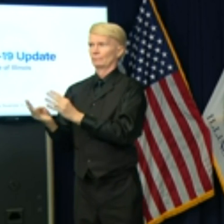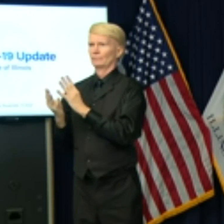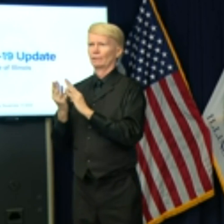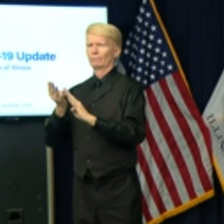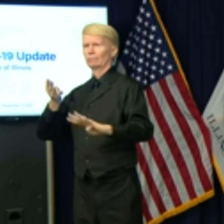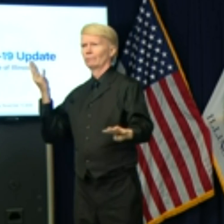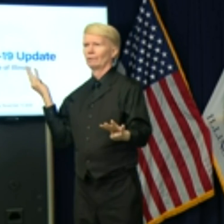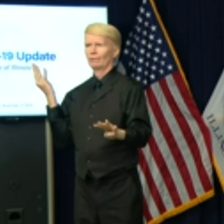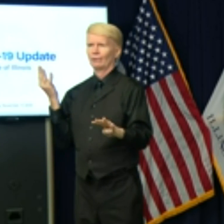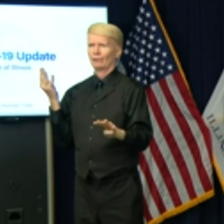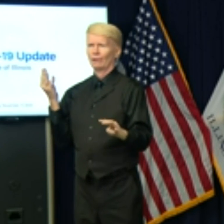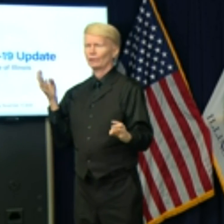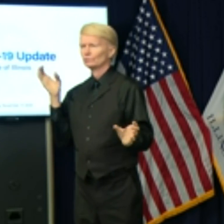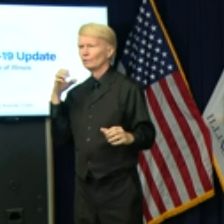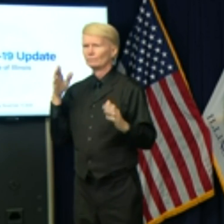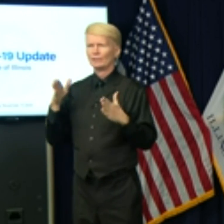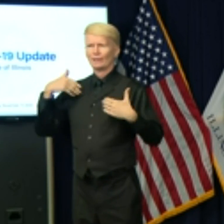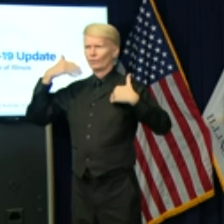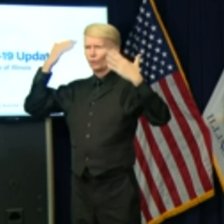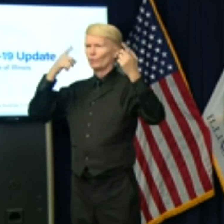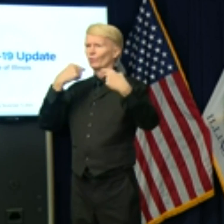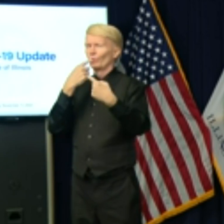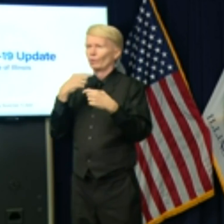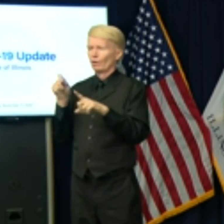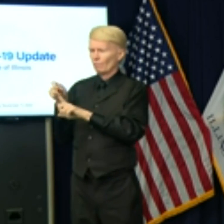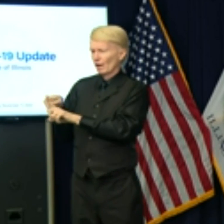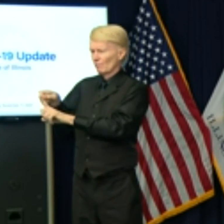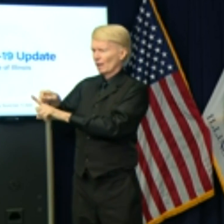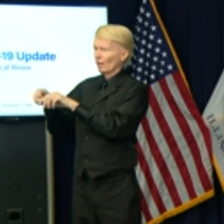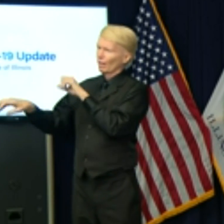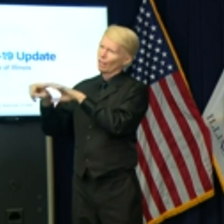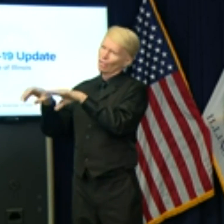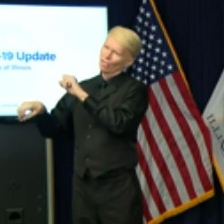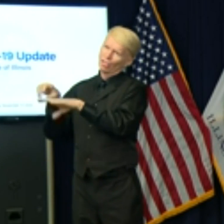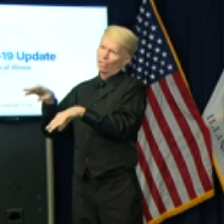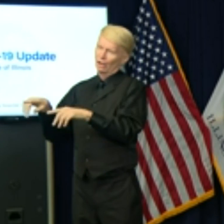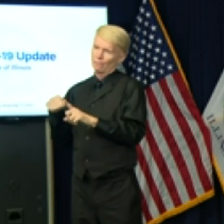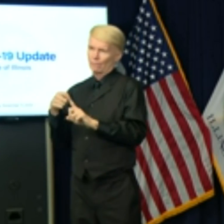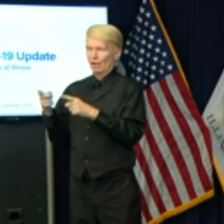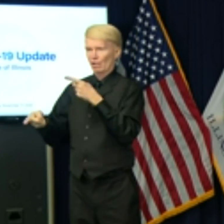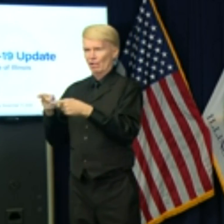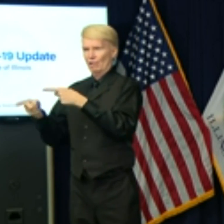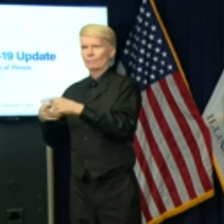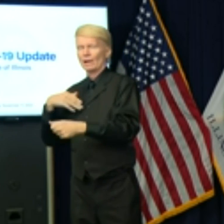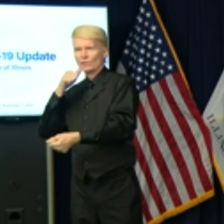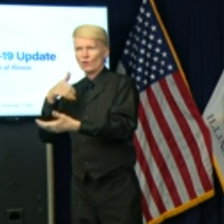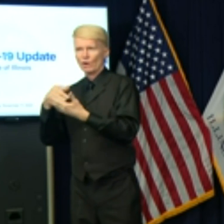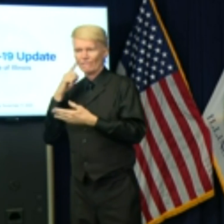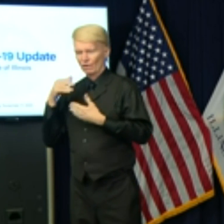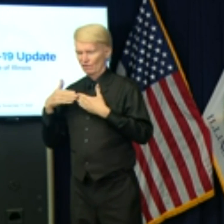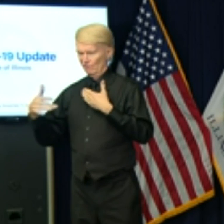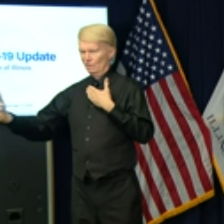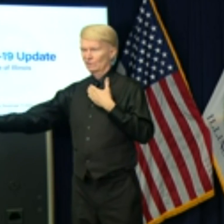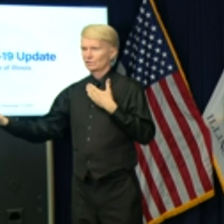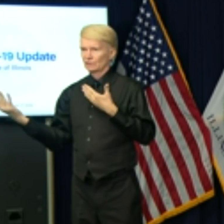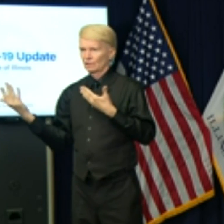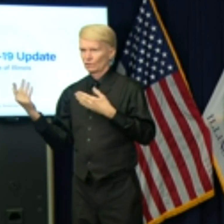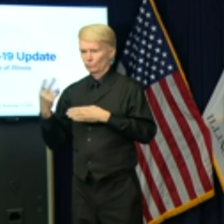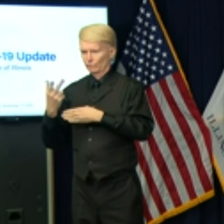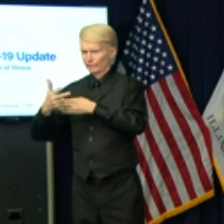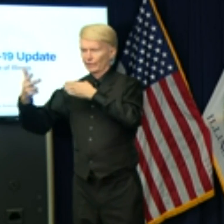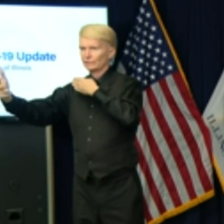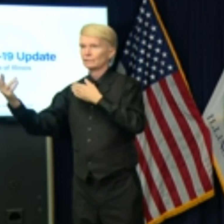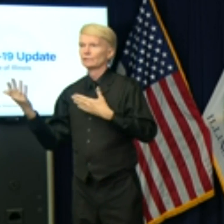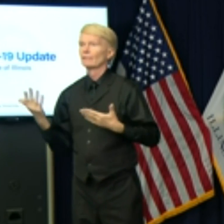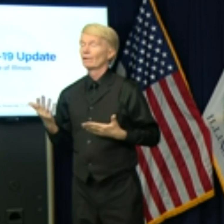Who sent hateful, threatening messages to my daughter over the subsequent few days. If that wasn't bad